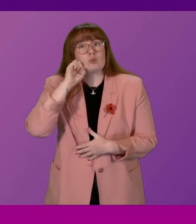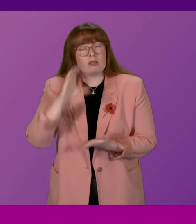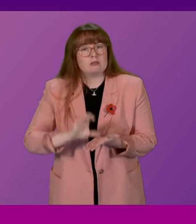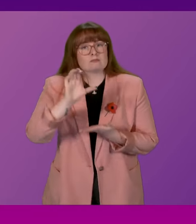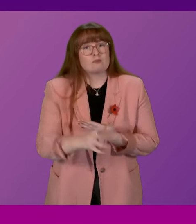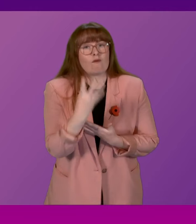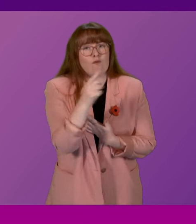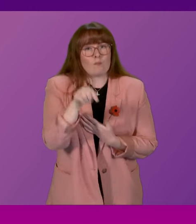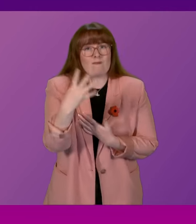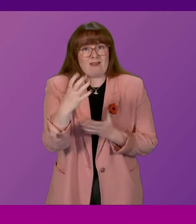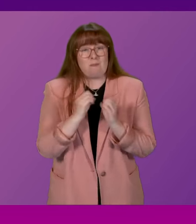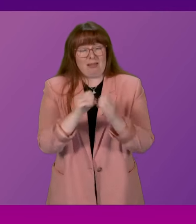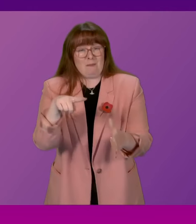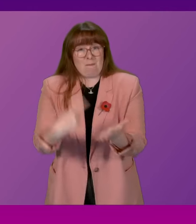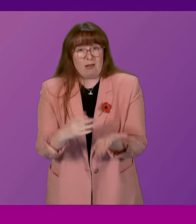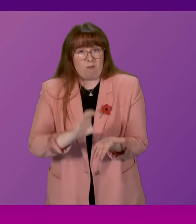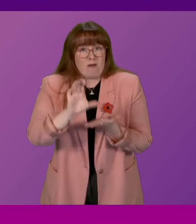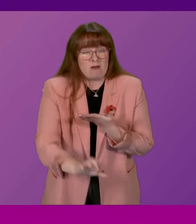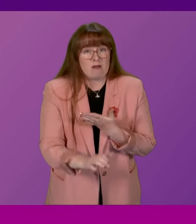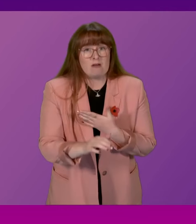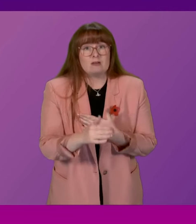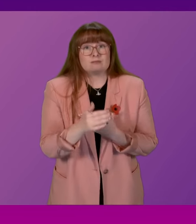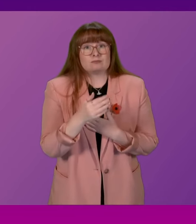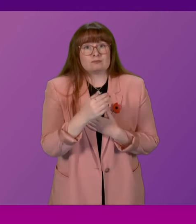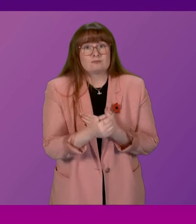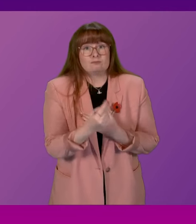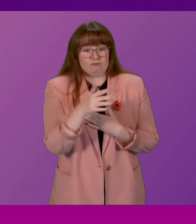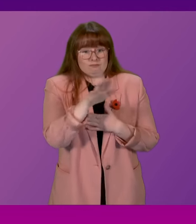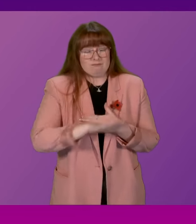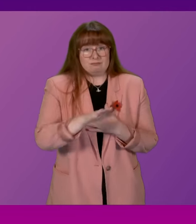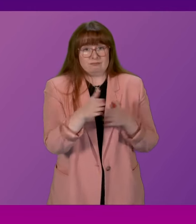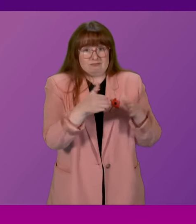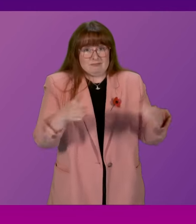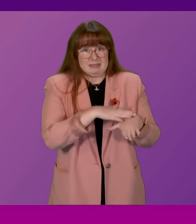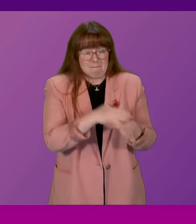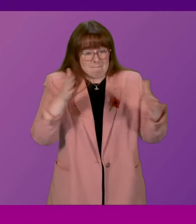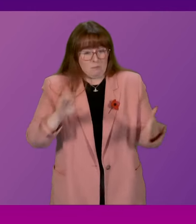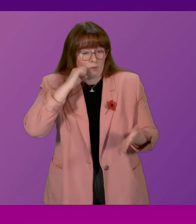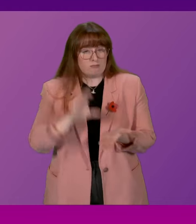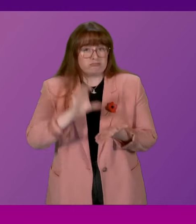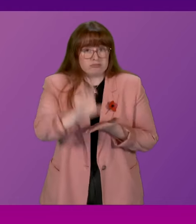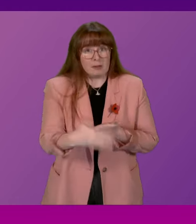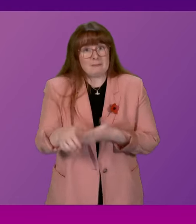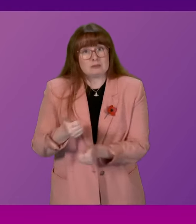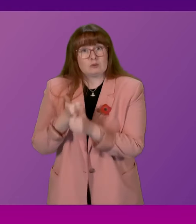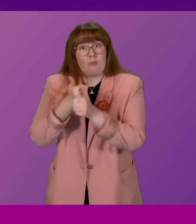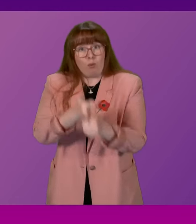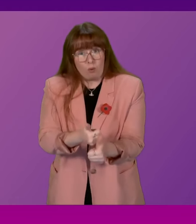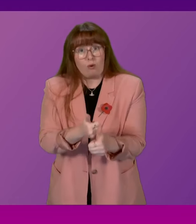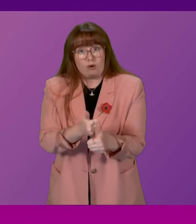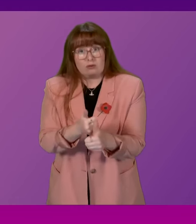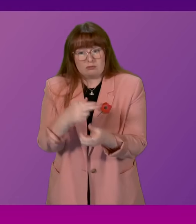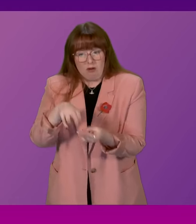.5 billion across the 21-27 period. That investment programme is supported by government borrowing of up to